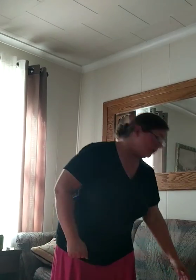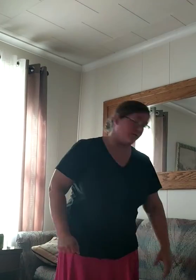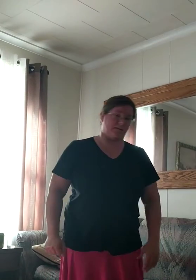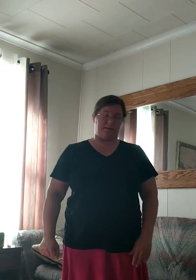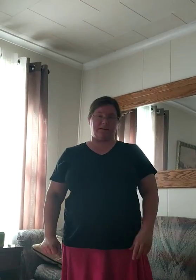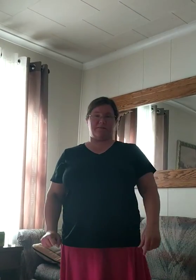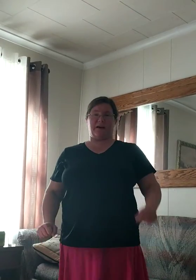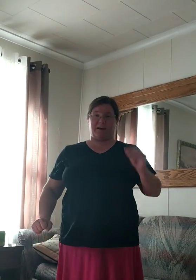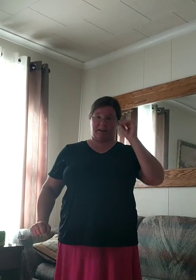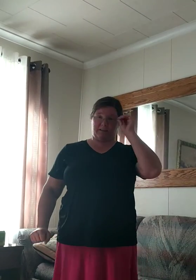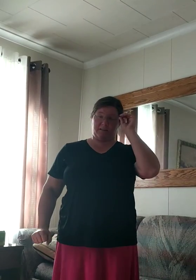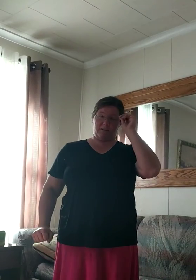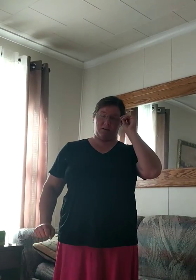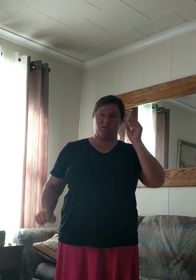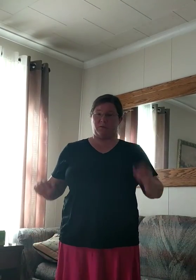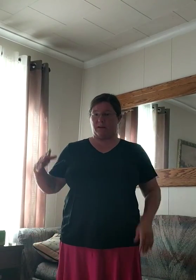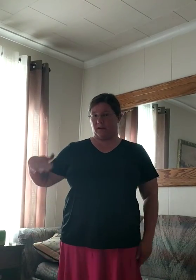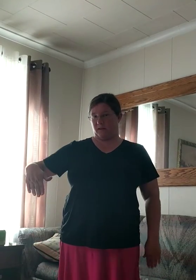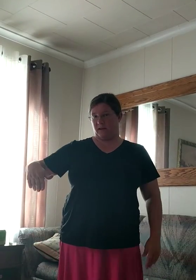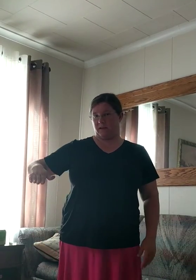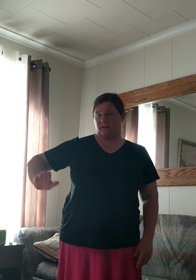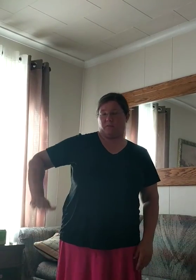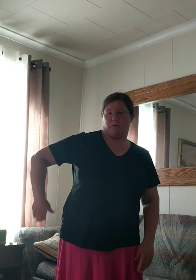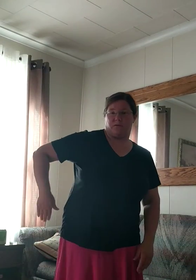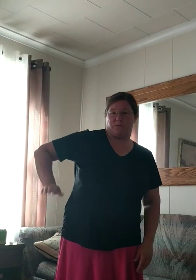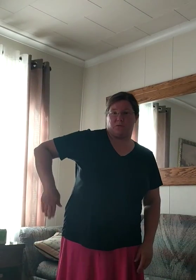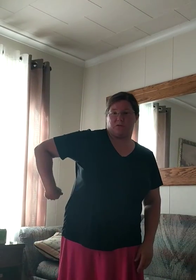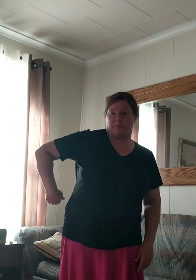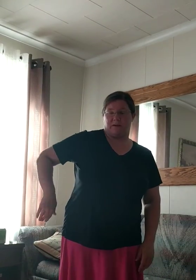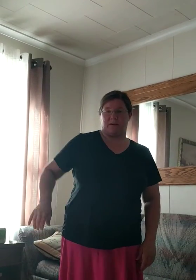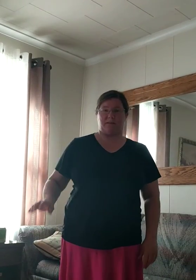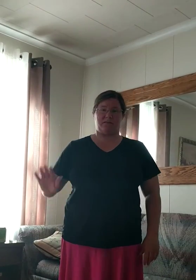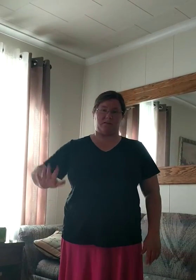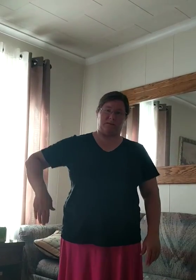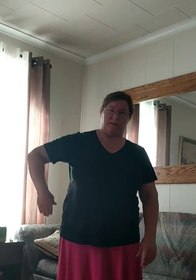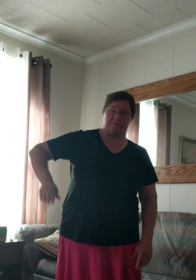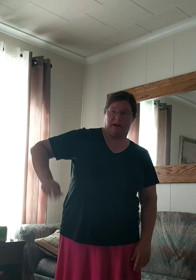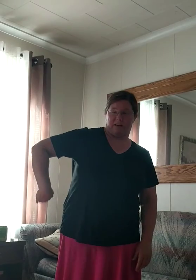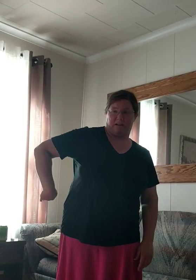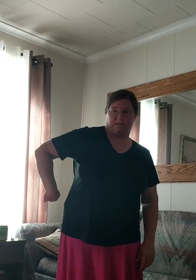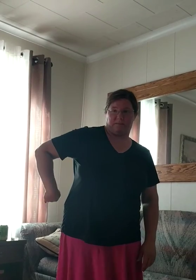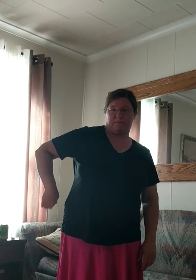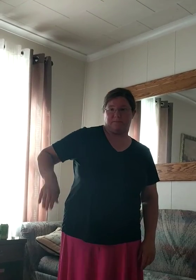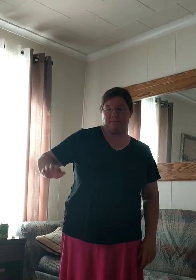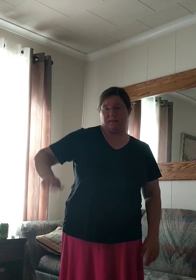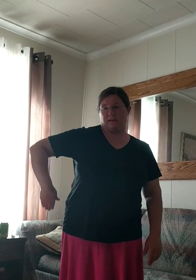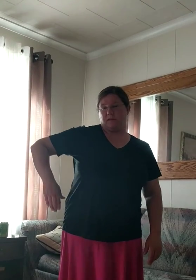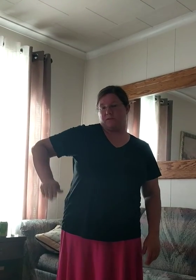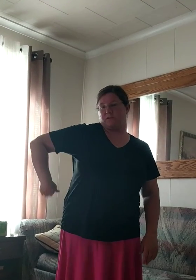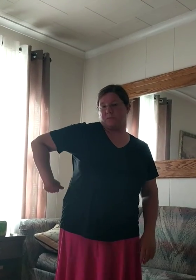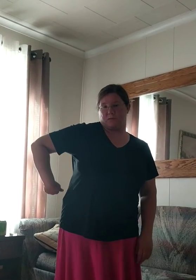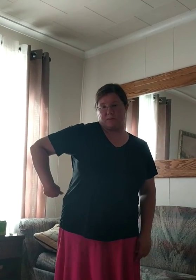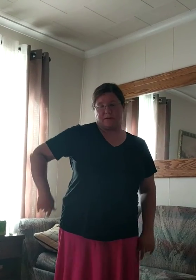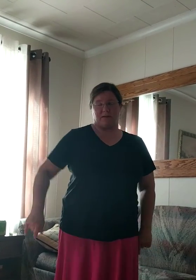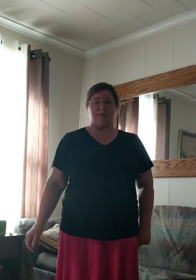Leave behind. We take our hand, and we're just pushing it behind. So, behind, and we're just pushing it back here.